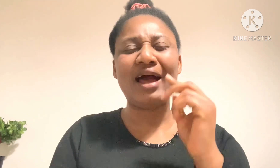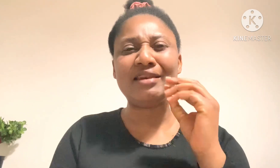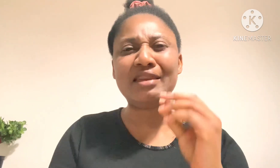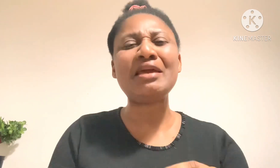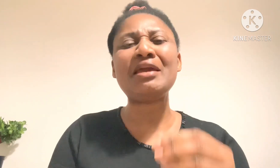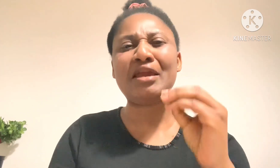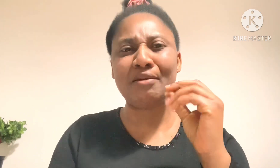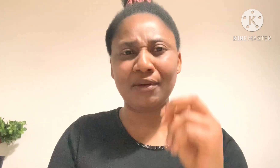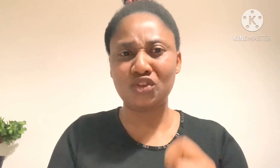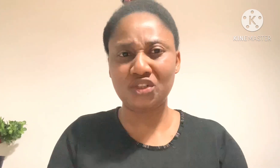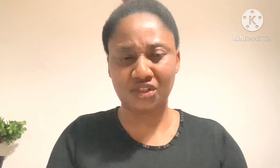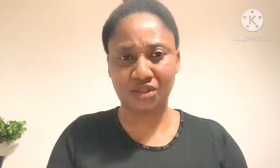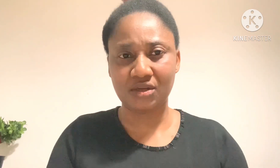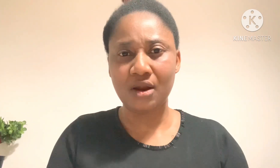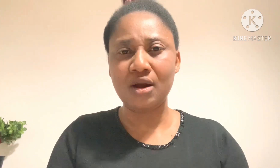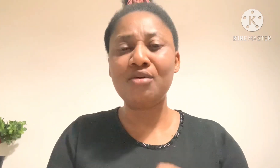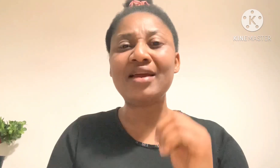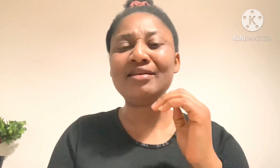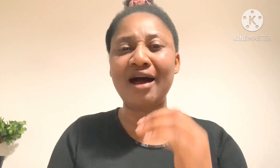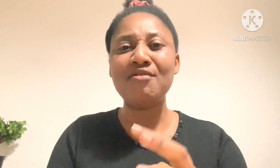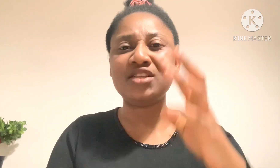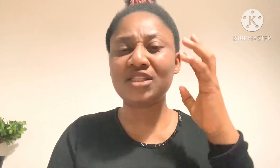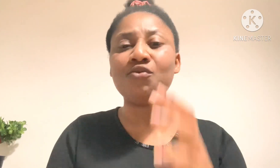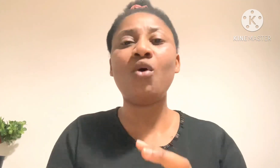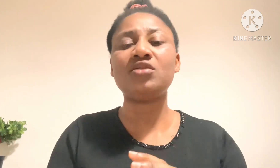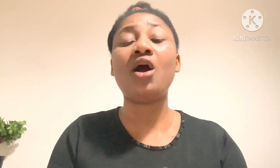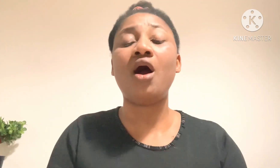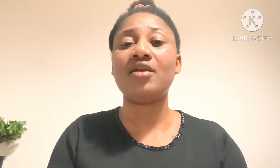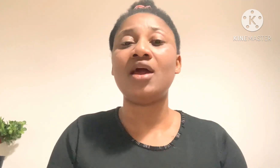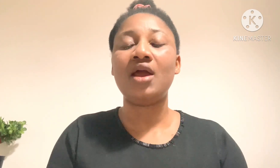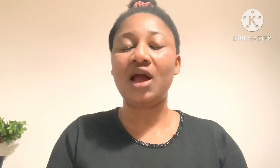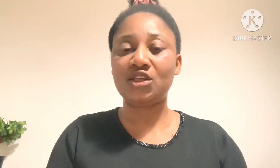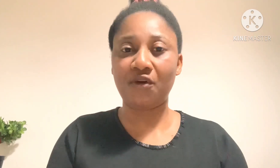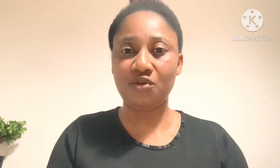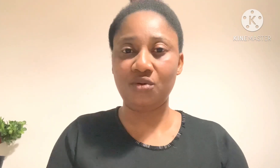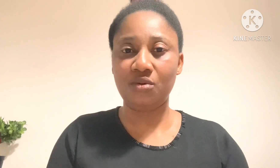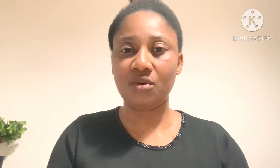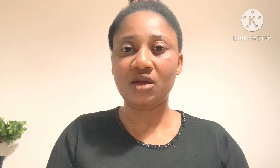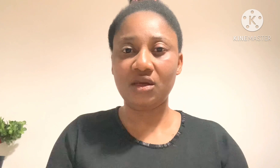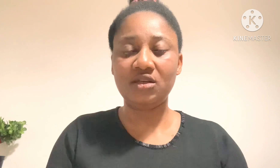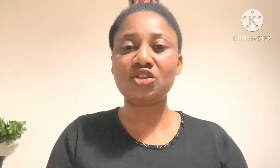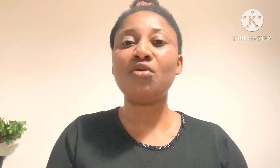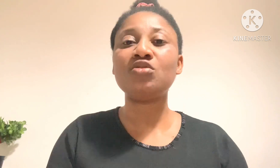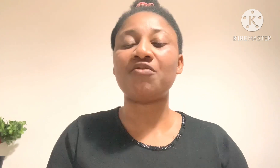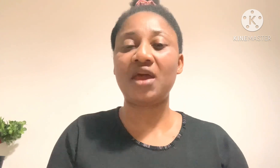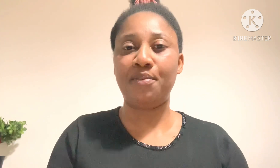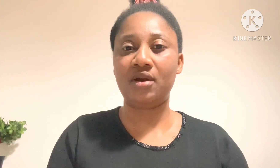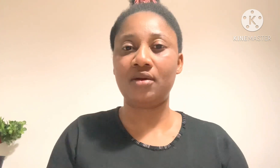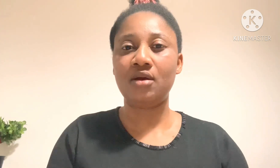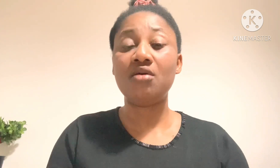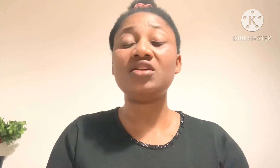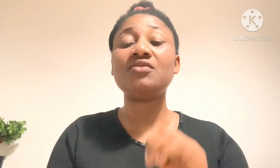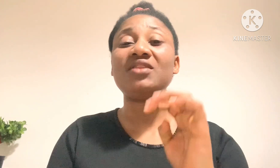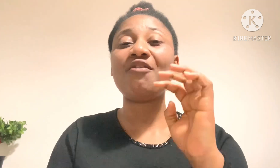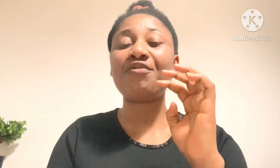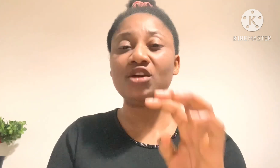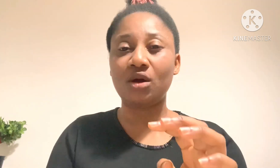In the name of Jesus. Right now. Receive what God has for you. In this month of April. Receive that freedom.